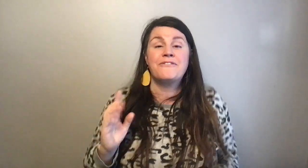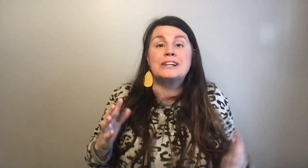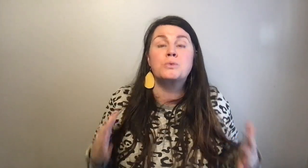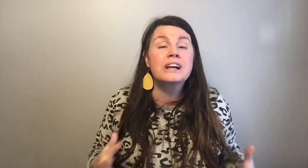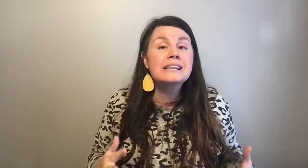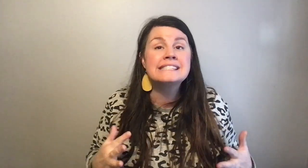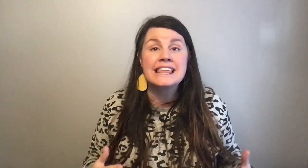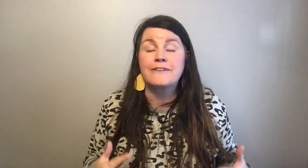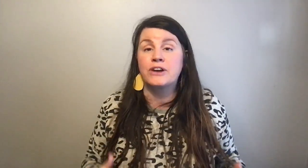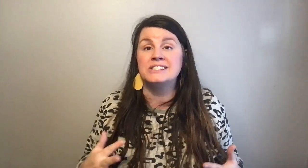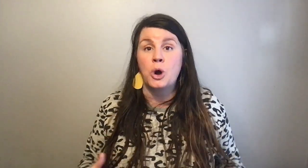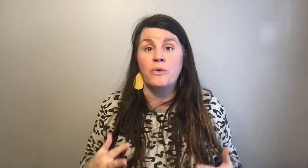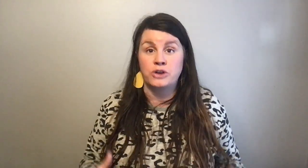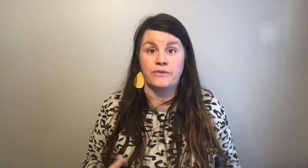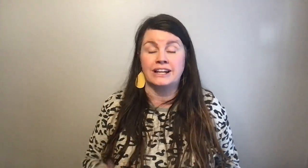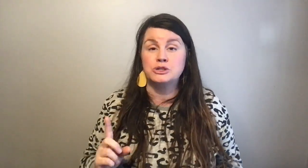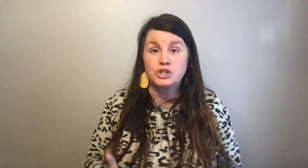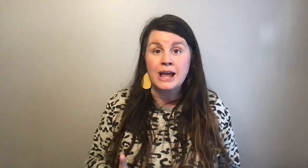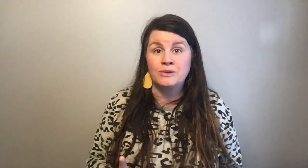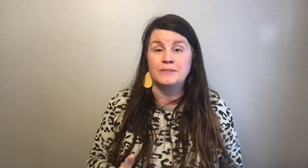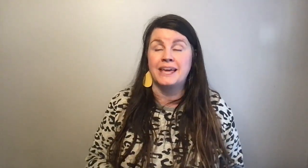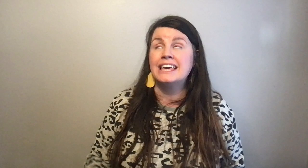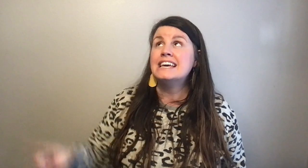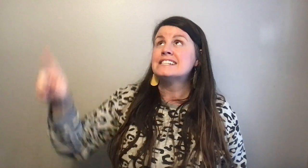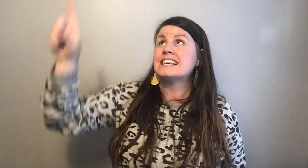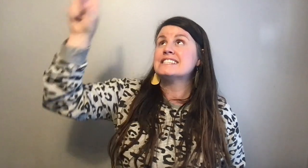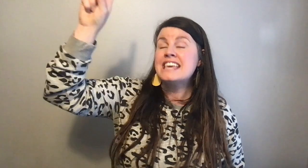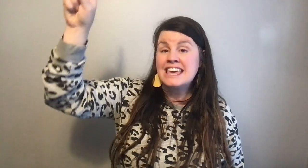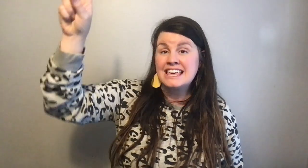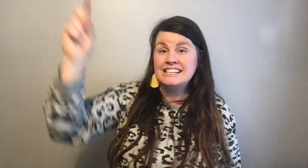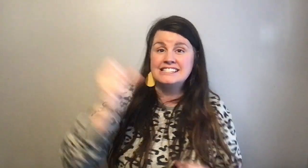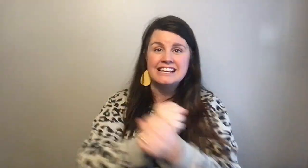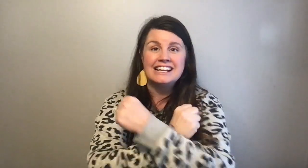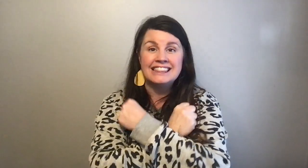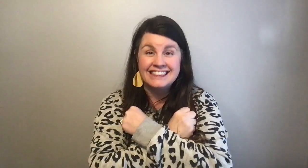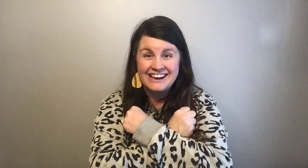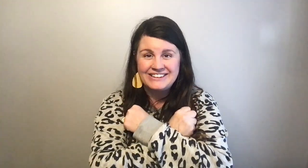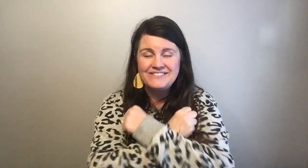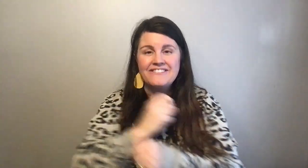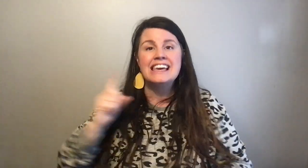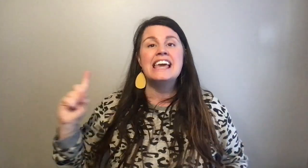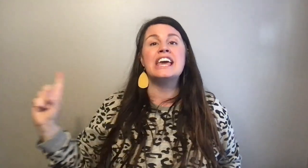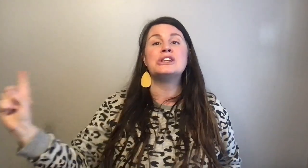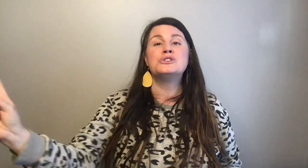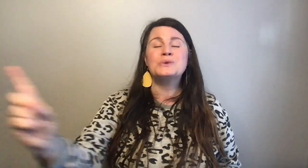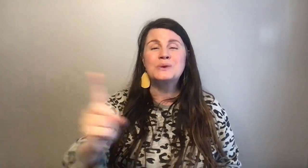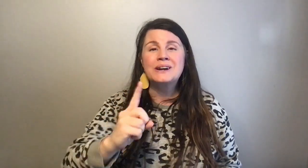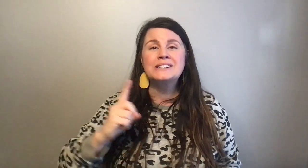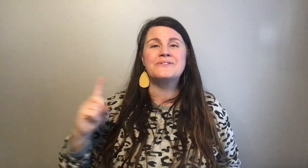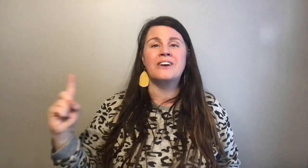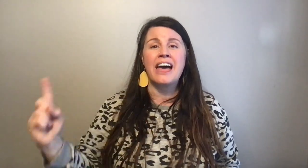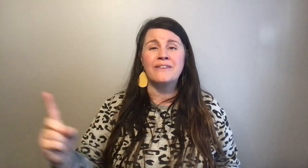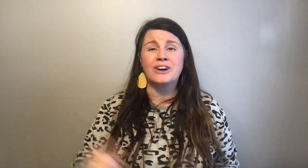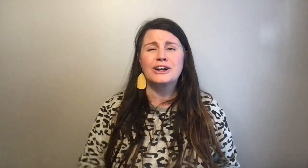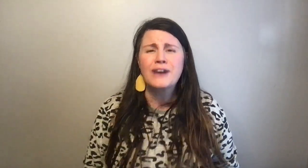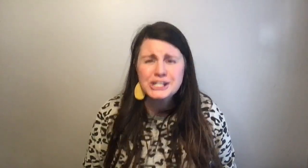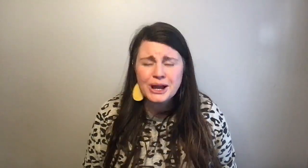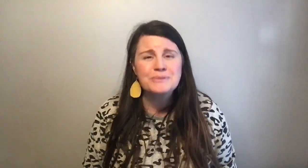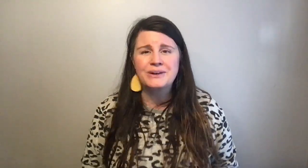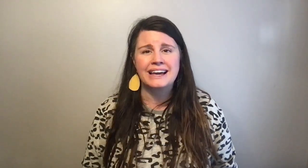fact, we're going to say that phrase over and over again. So try it with me. It says, His love endures forever. Great job, you guys.